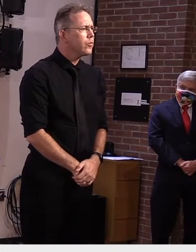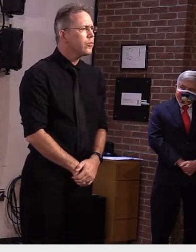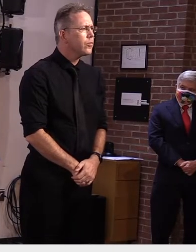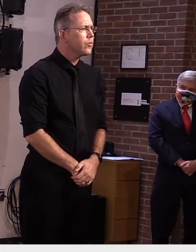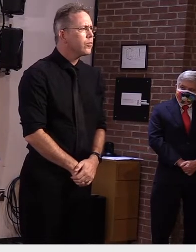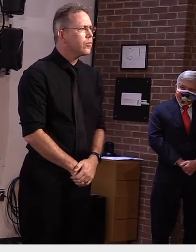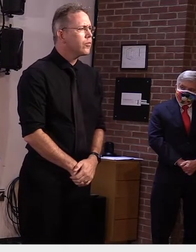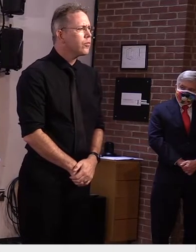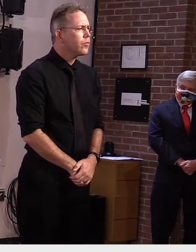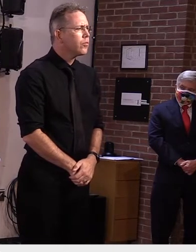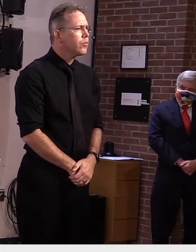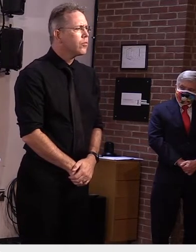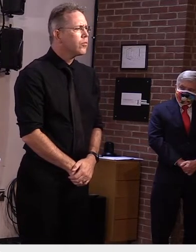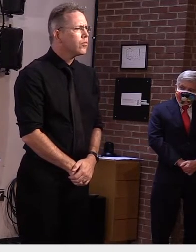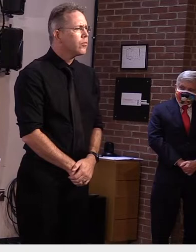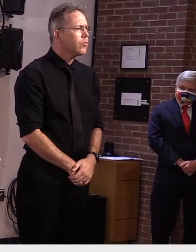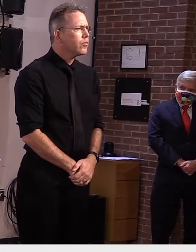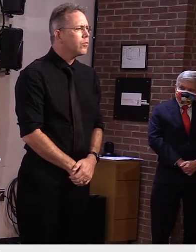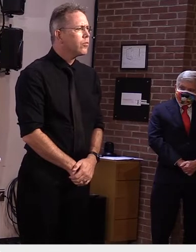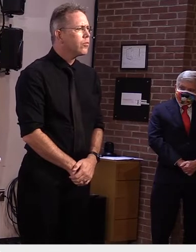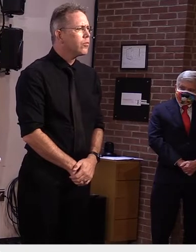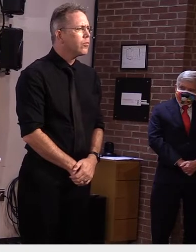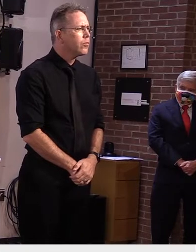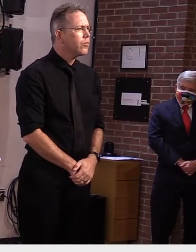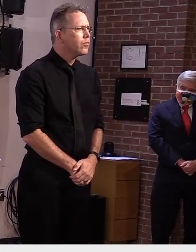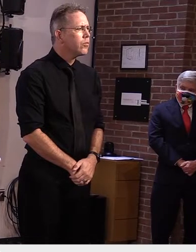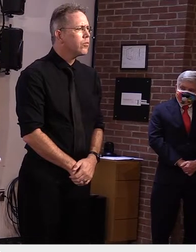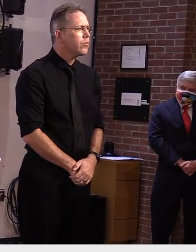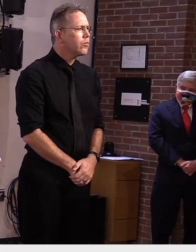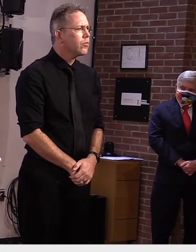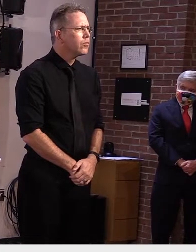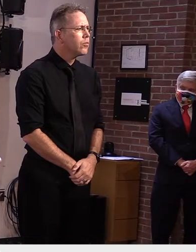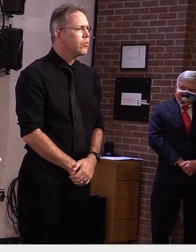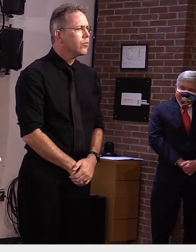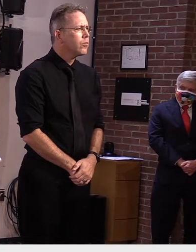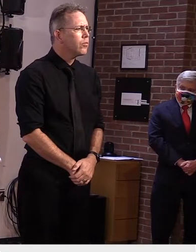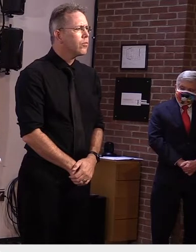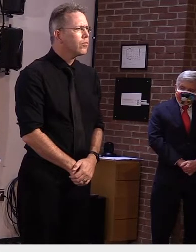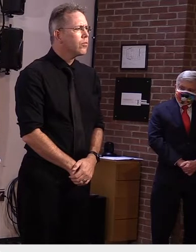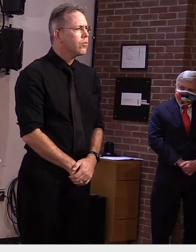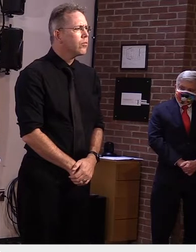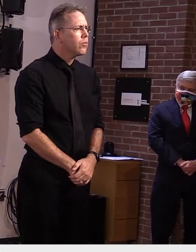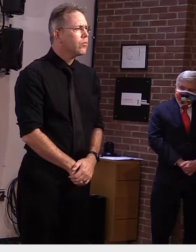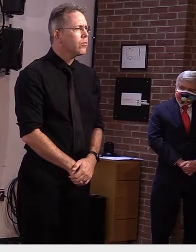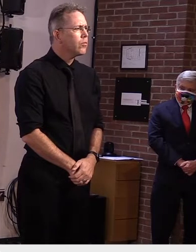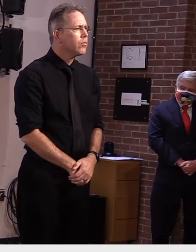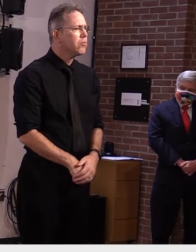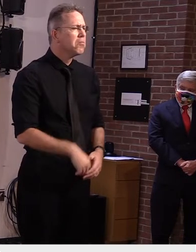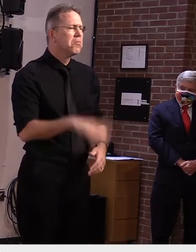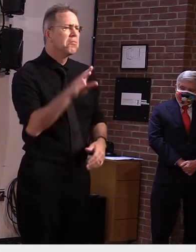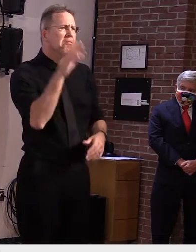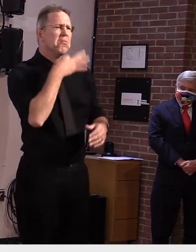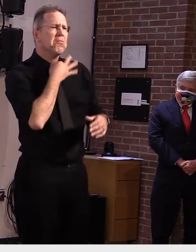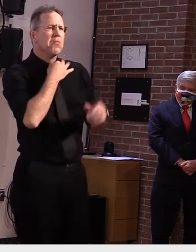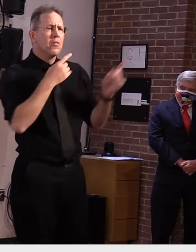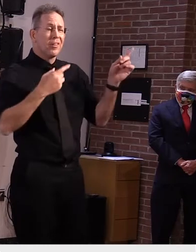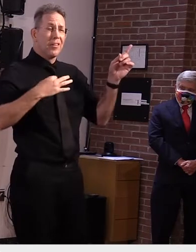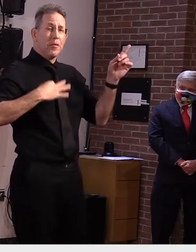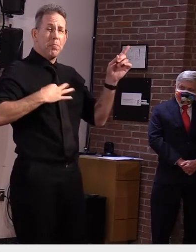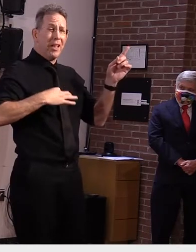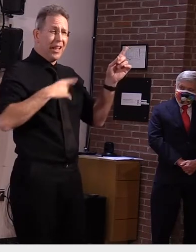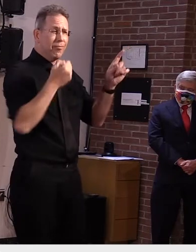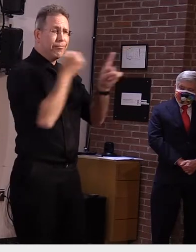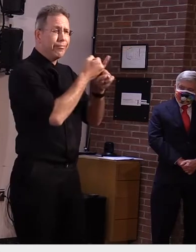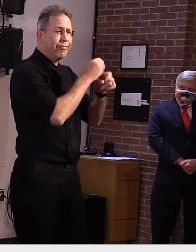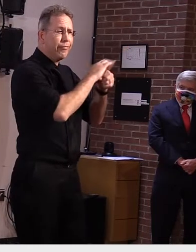leagues, being looked at so closely in Vermont right now, have been in contact with anybody in Maine or have been in contact with anybody